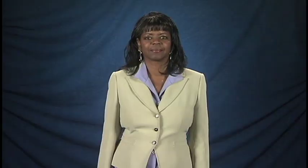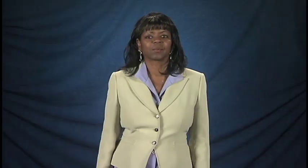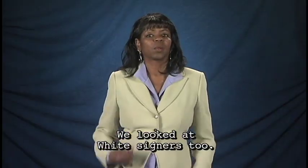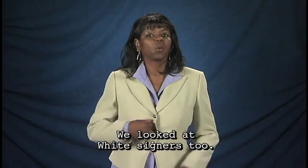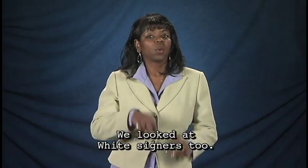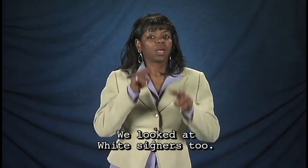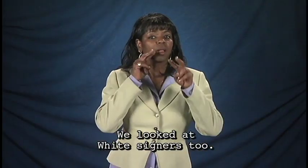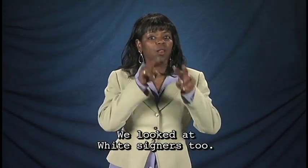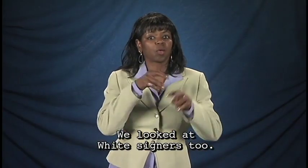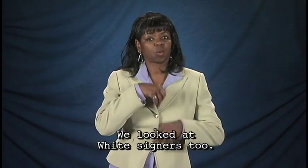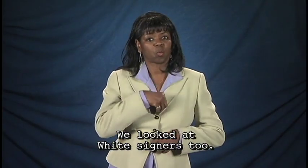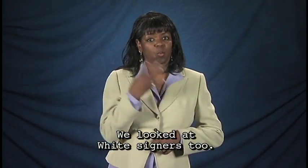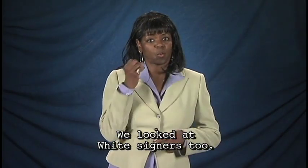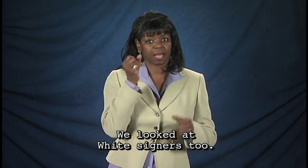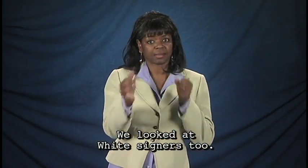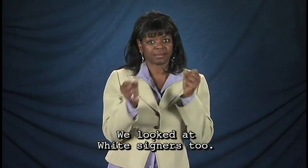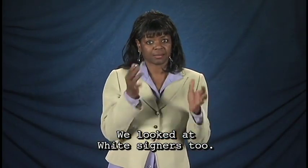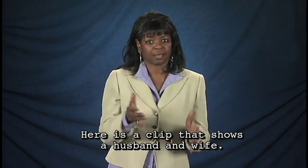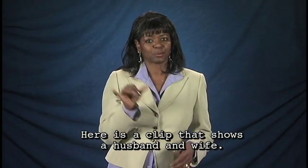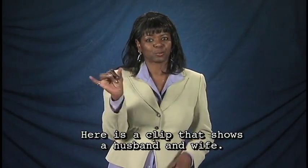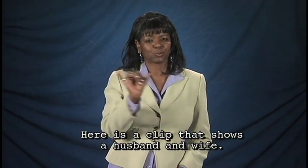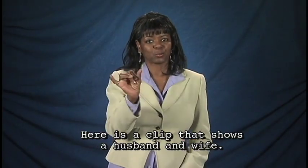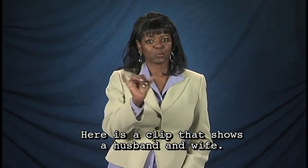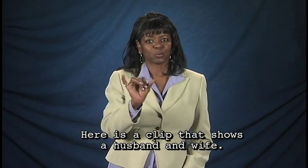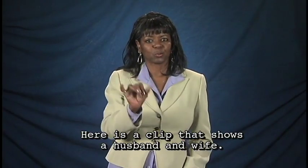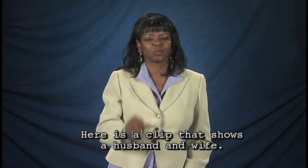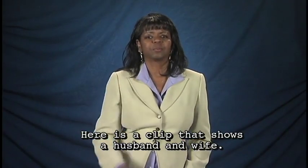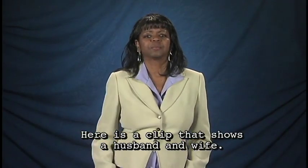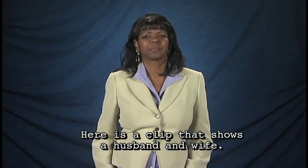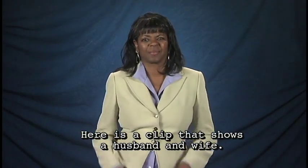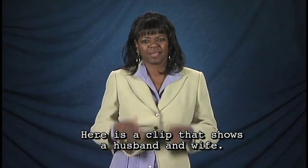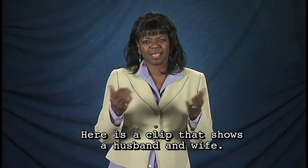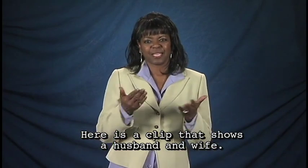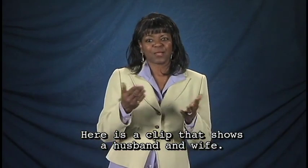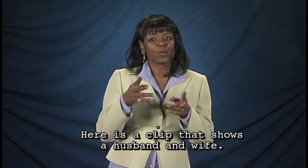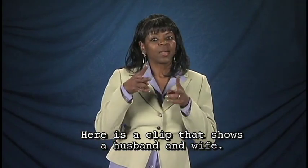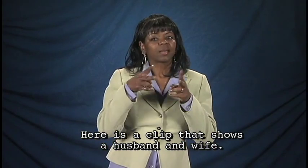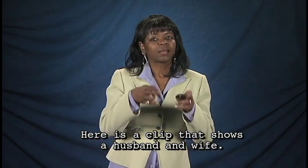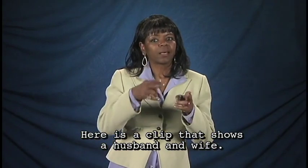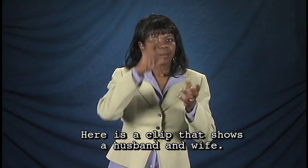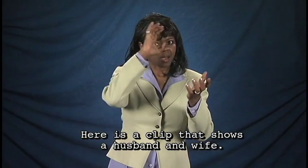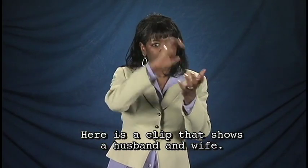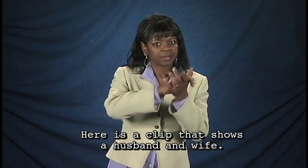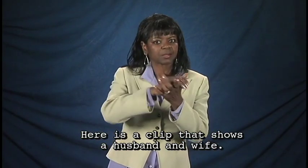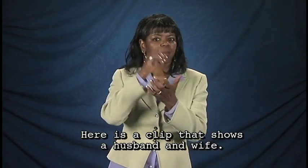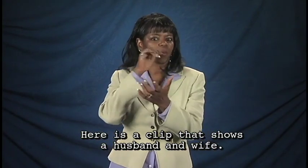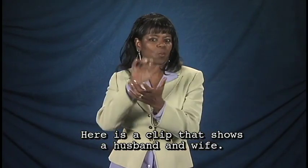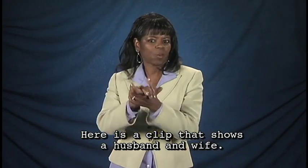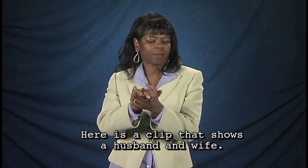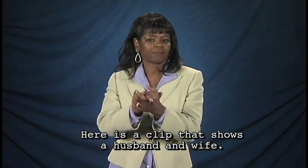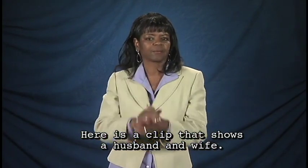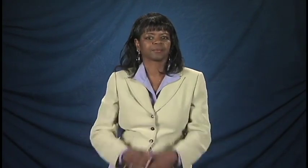We looked at white signers too. Here is a clip that shows a husband and wife.